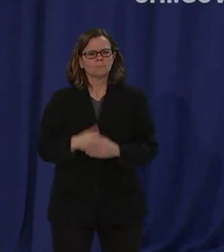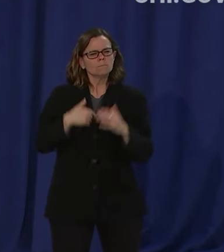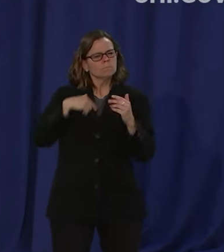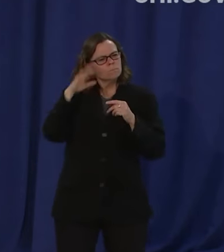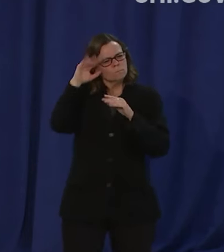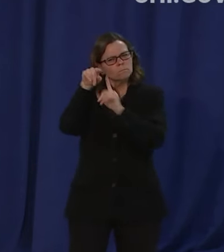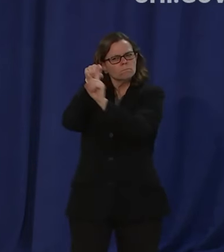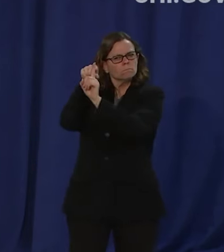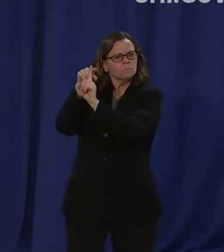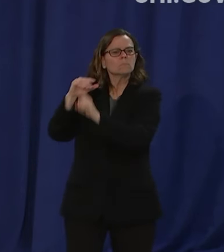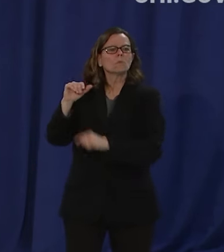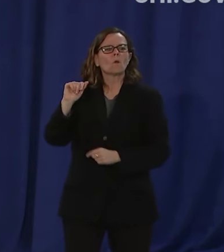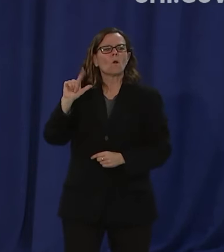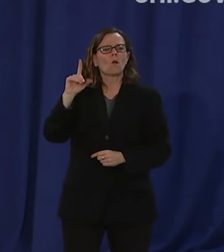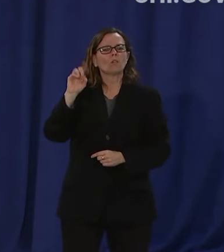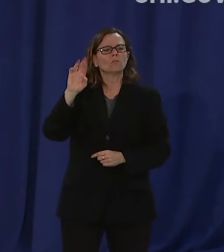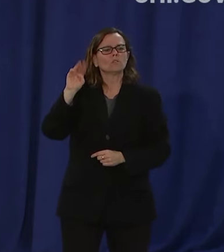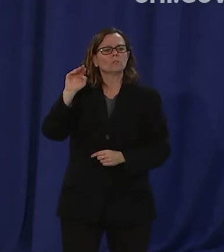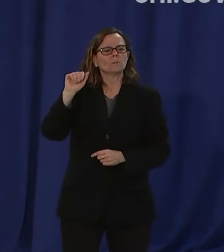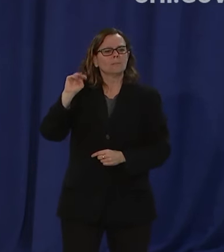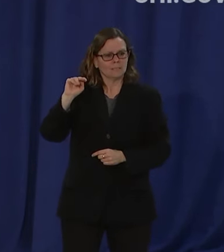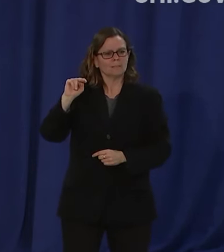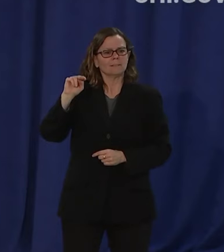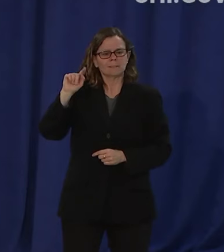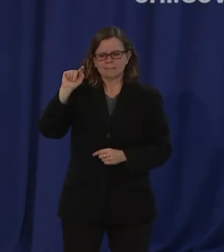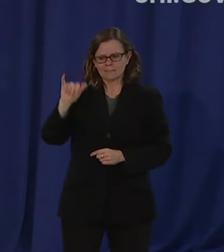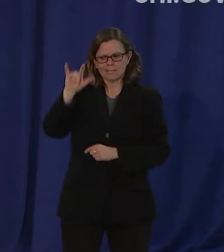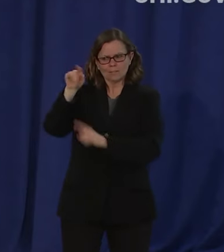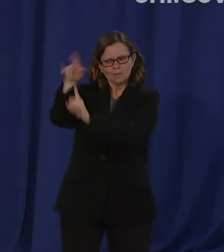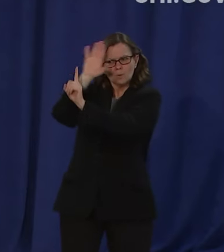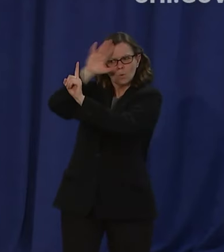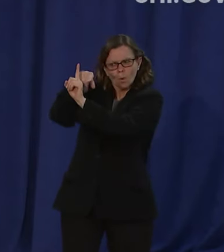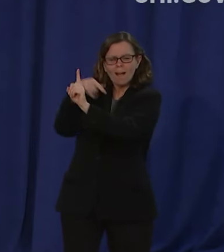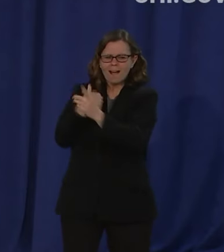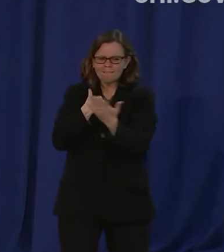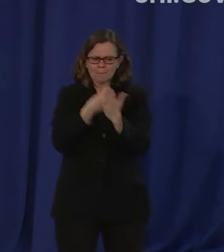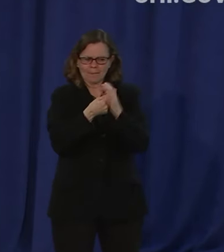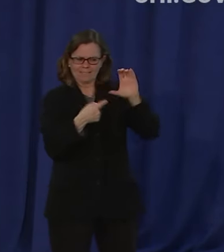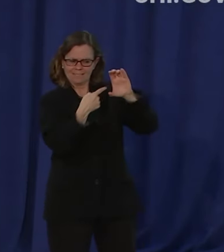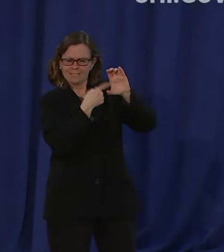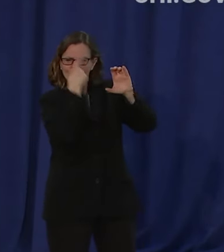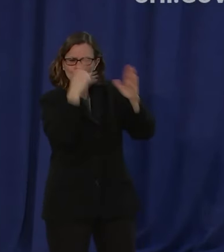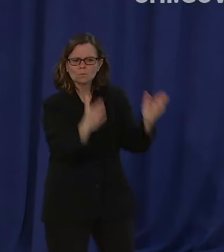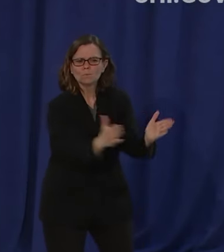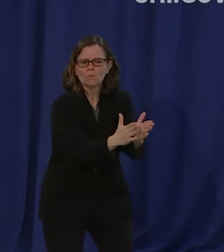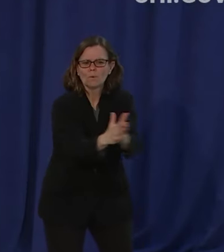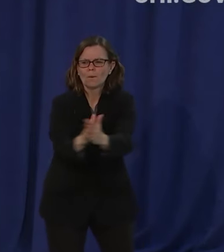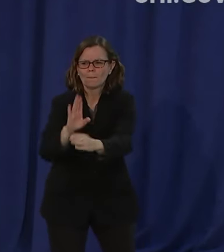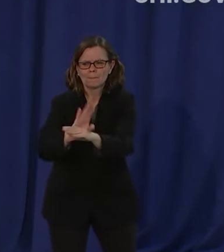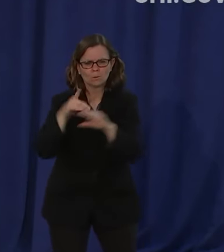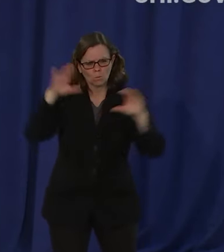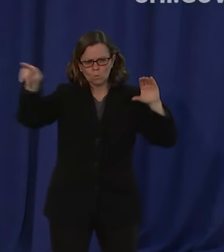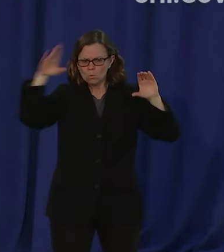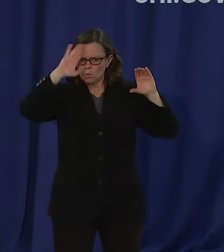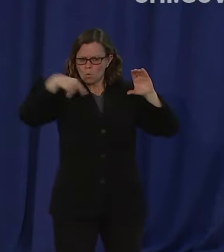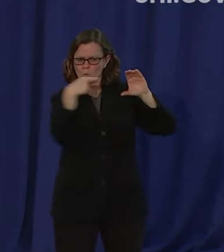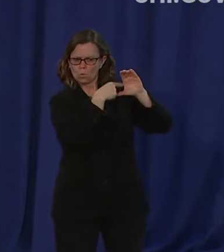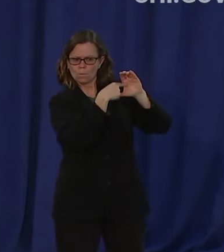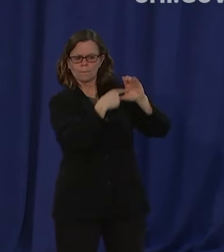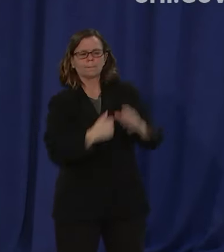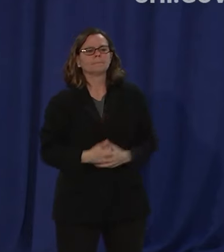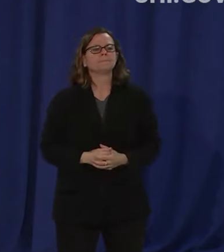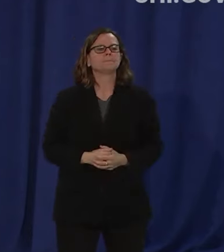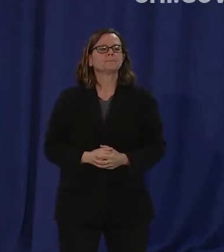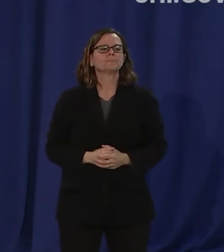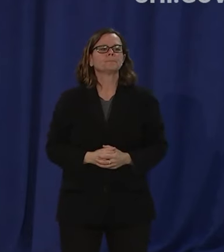available to small businesses regarding testing what i can say and again this is information that we have shared with uh the alderman it's